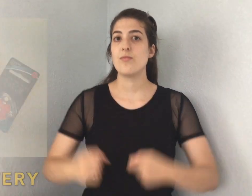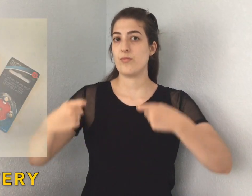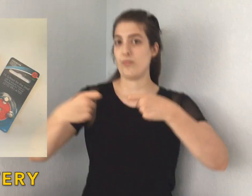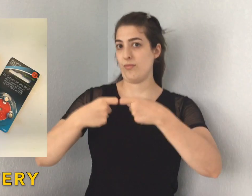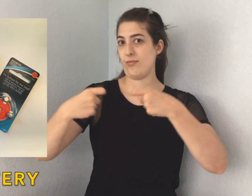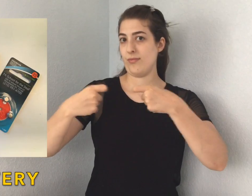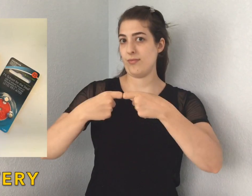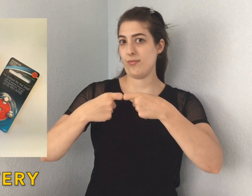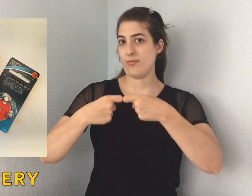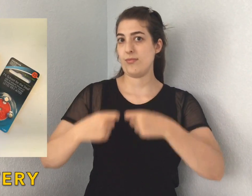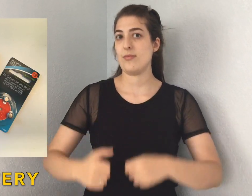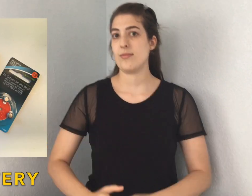Battery.